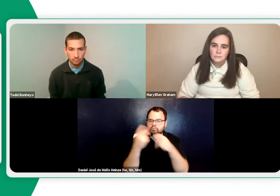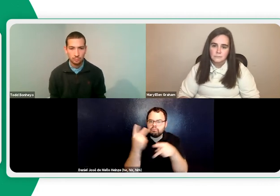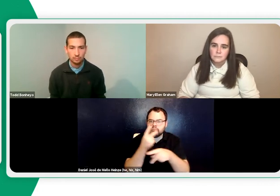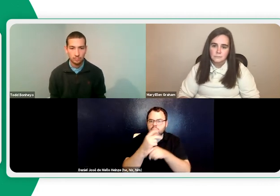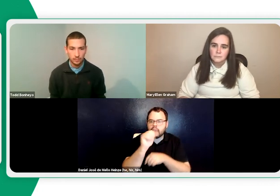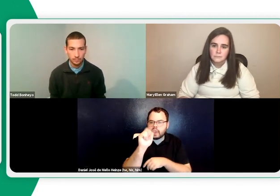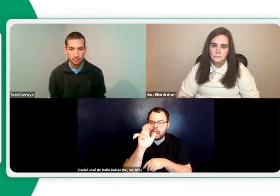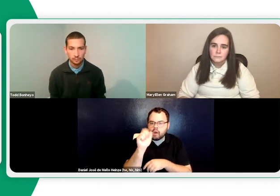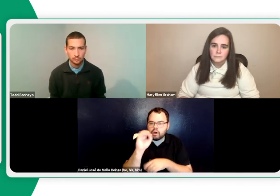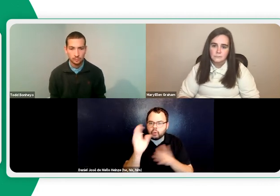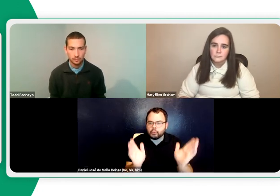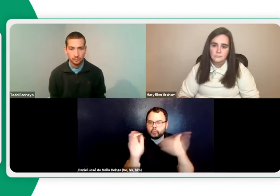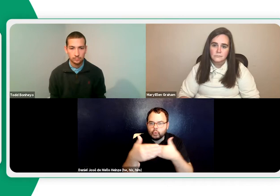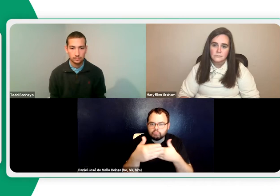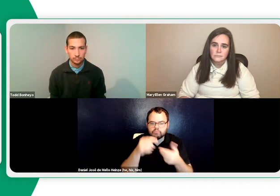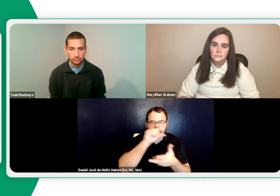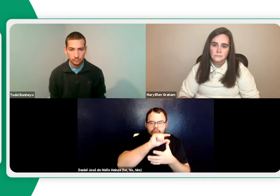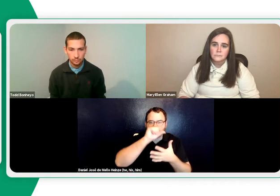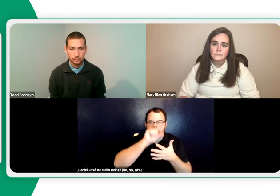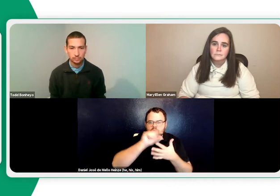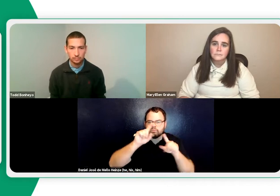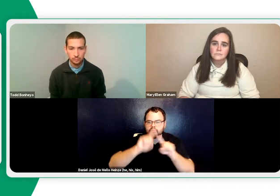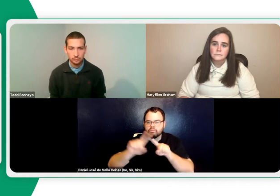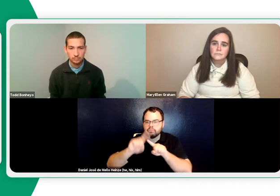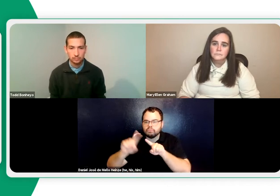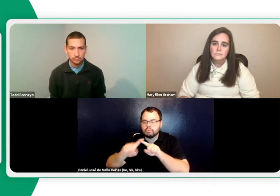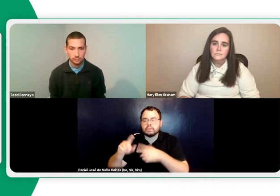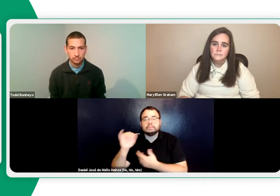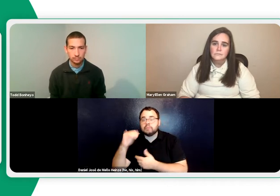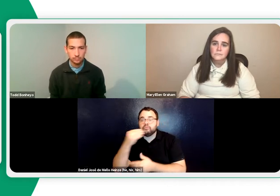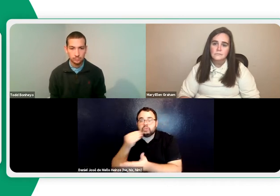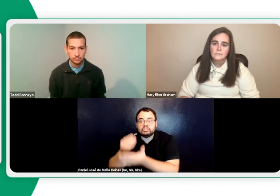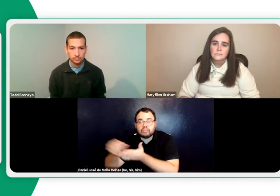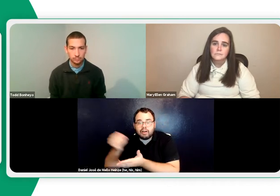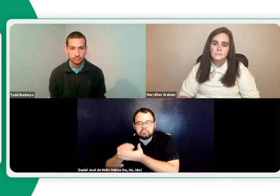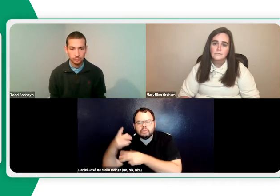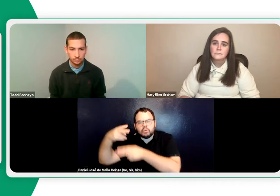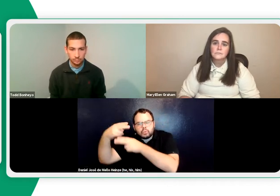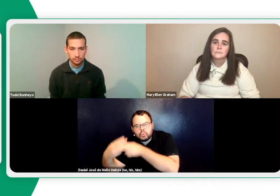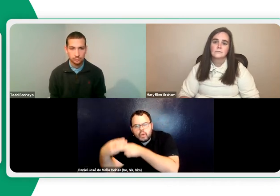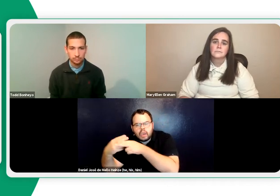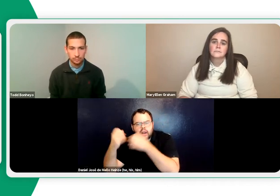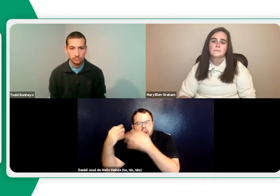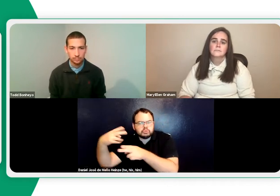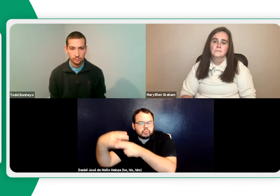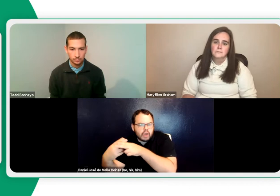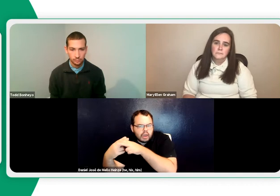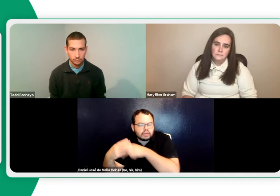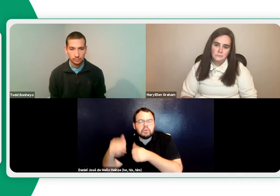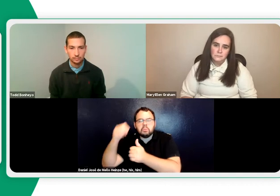gallon of paint. And then you have to figure out the area of the room. There's so many different parts to it. Same thing with grocery